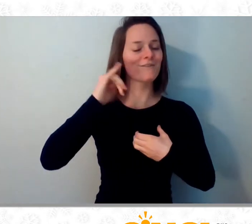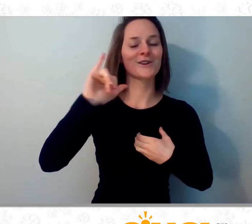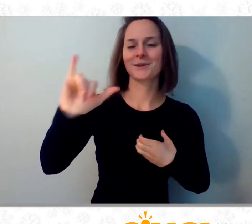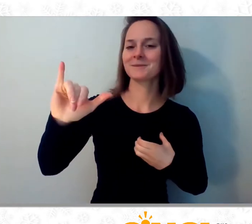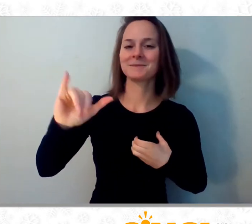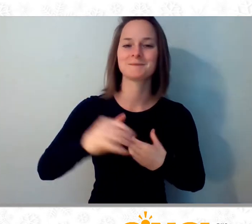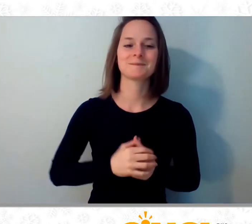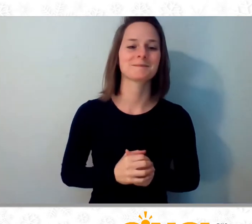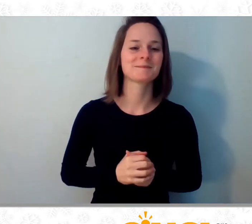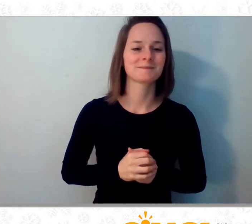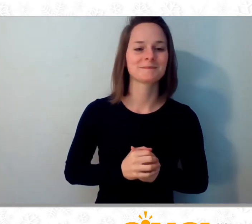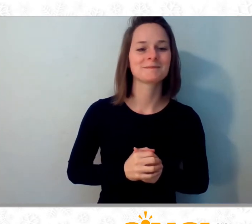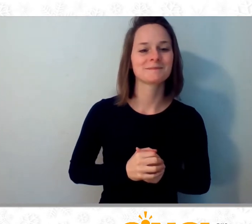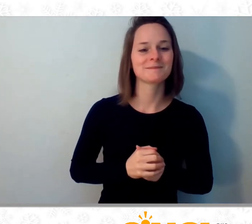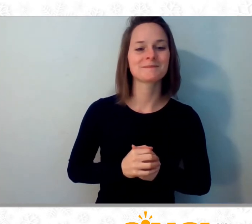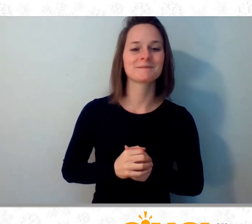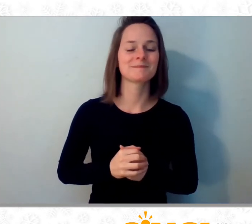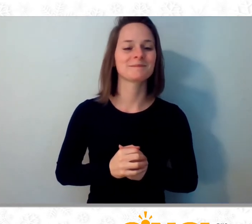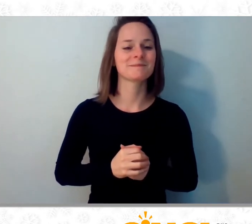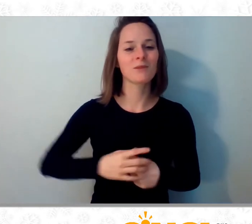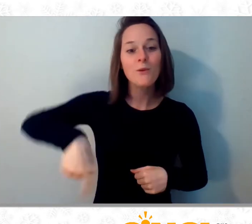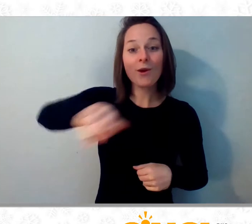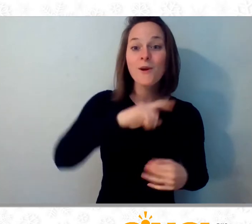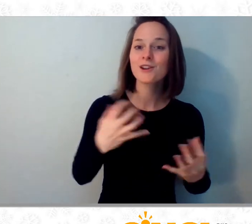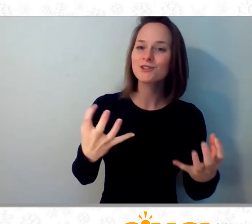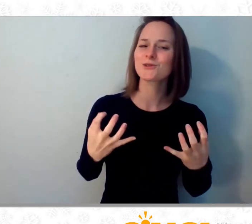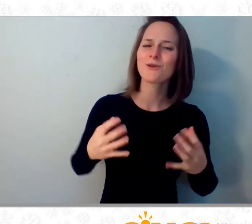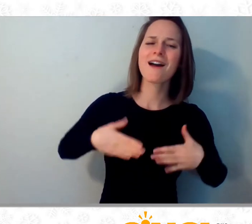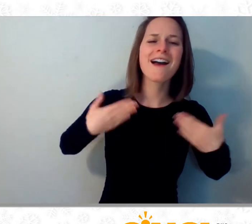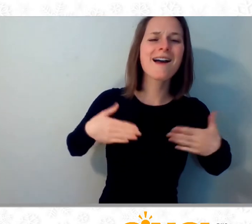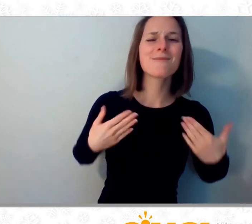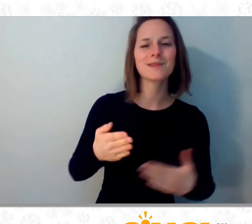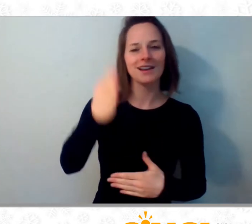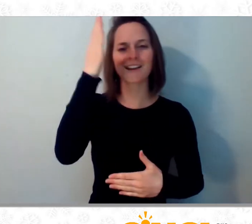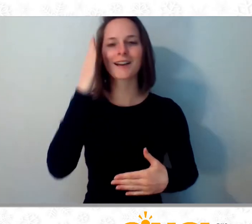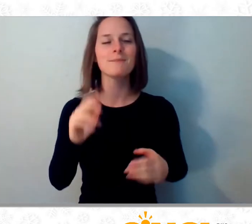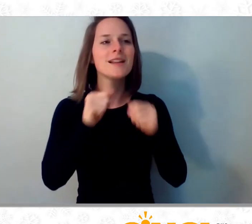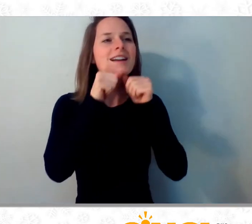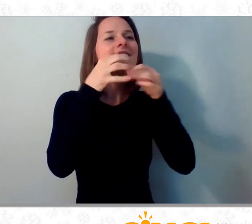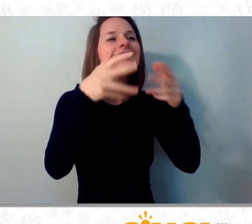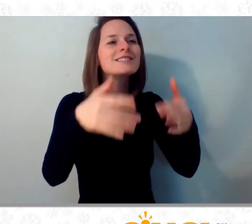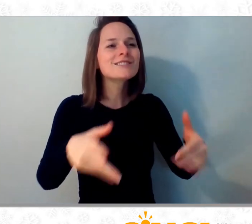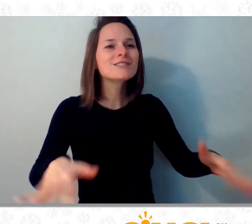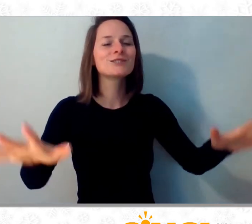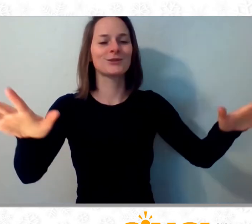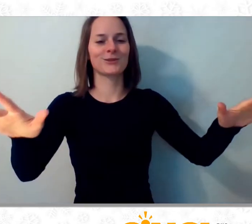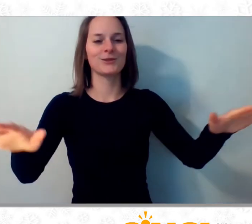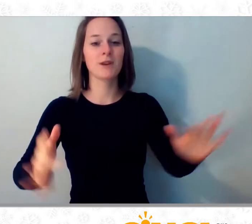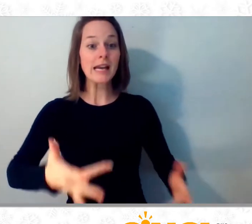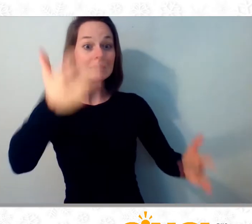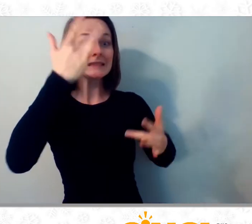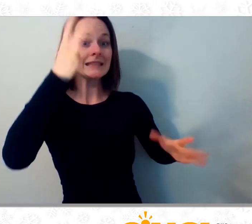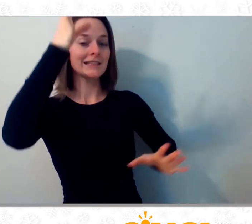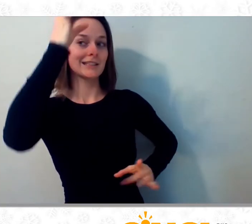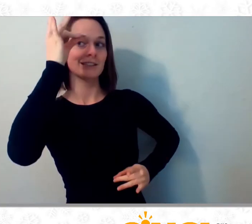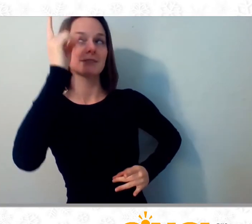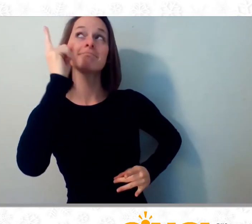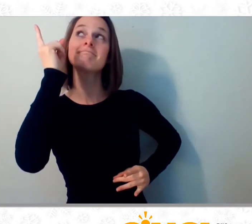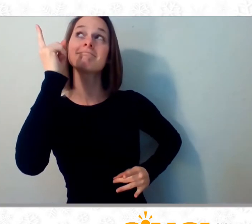and joy come to you, and to you your household too And God bless you and make you virus free, virus